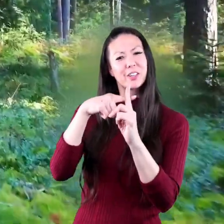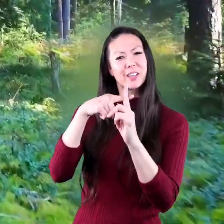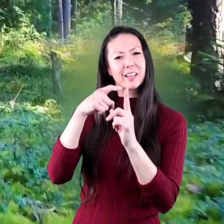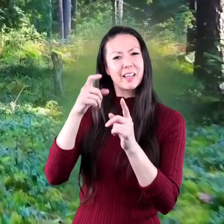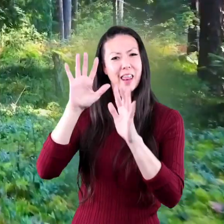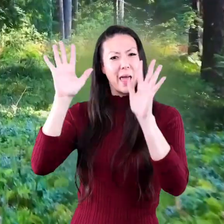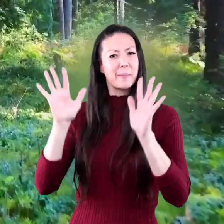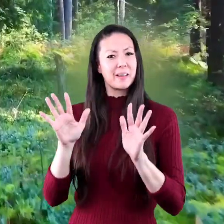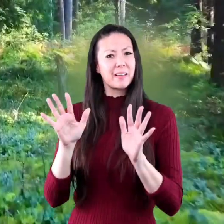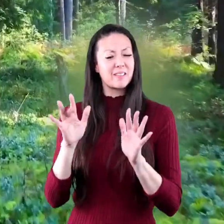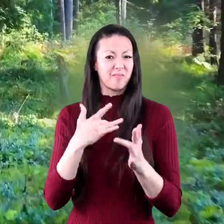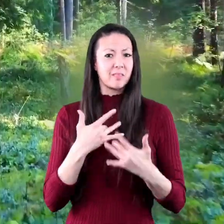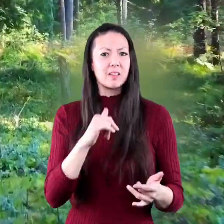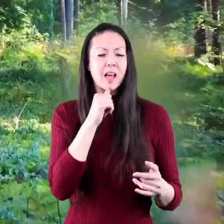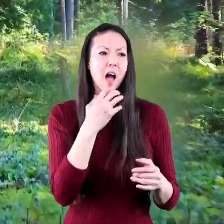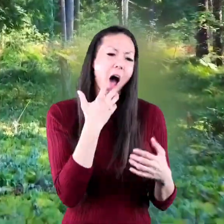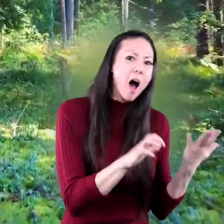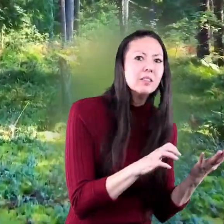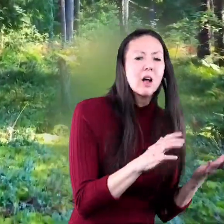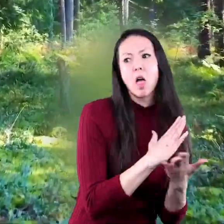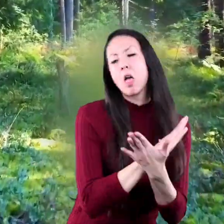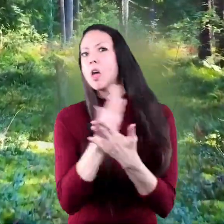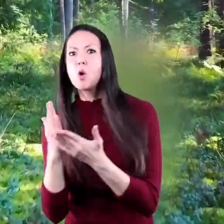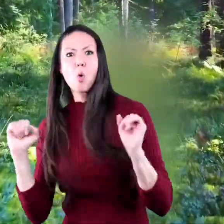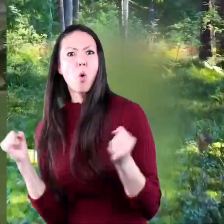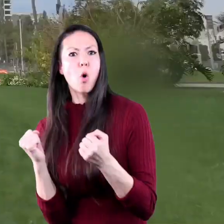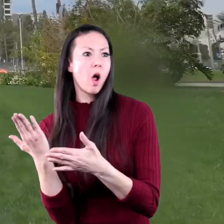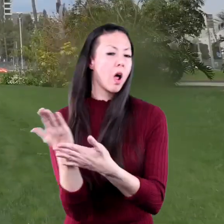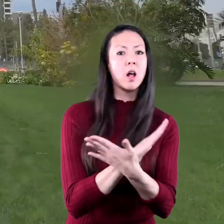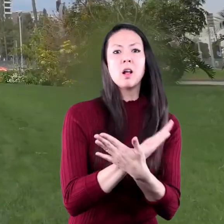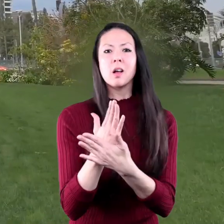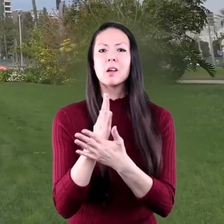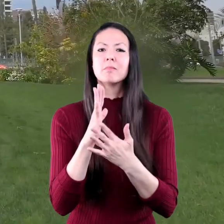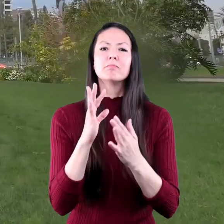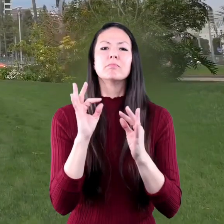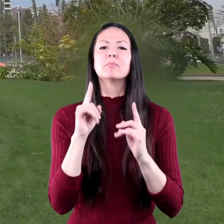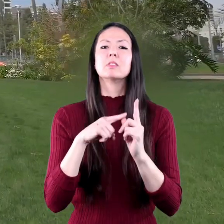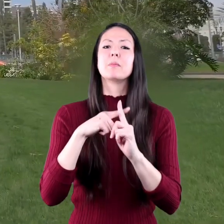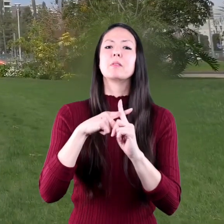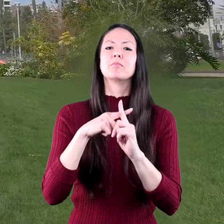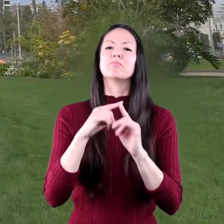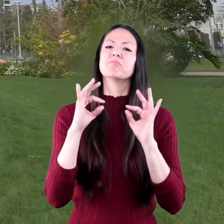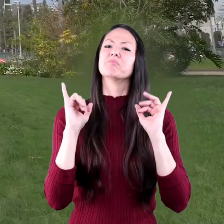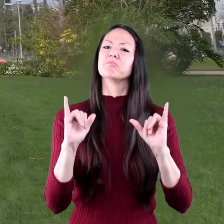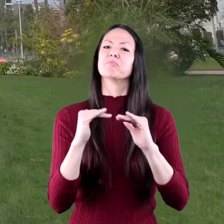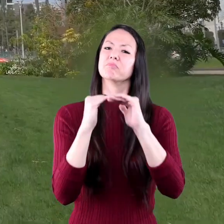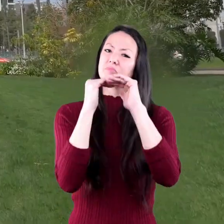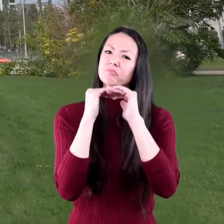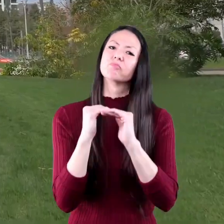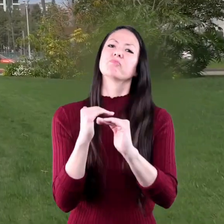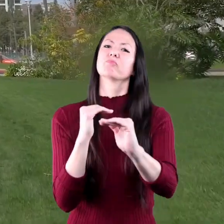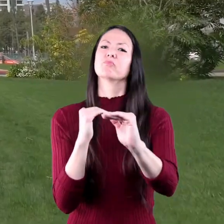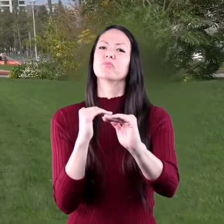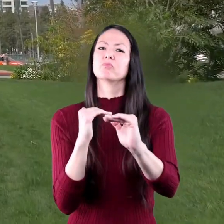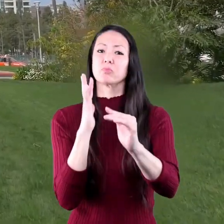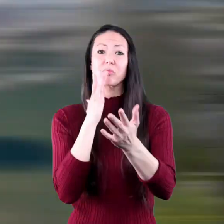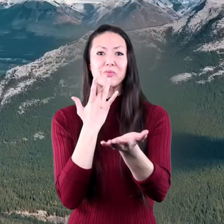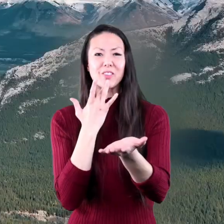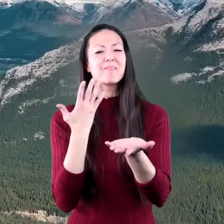it doesn't get very hot or very cold. Instead, the temperature usually stays about the same. Most of